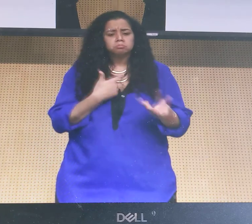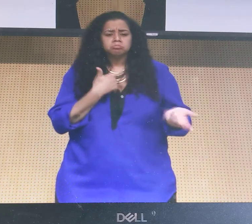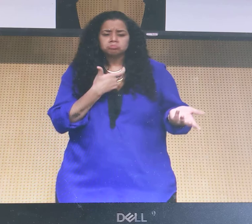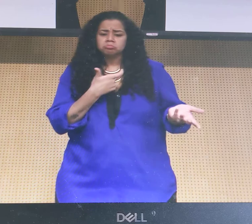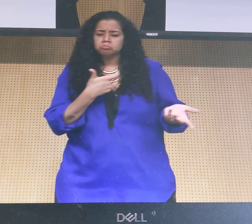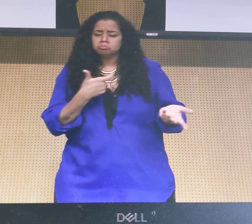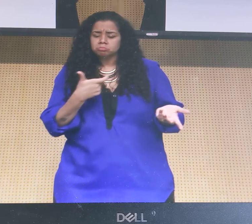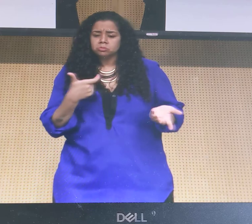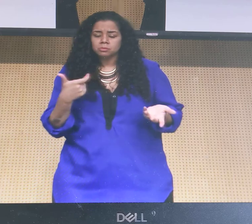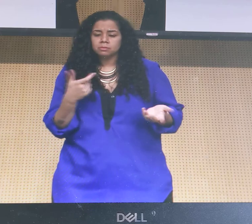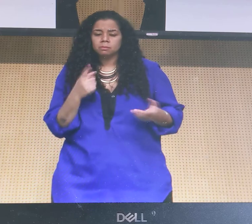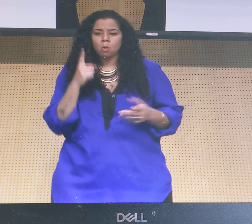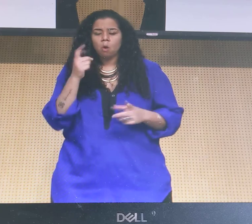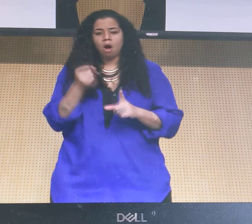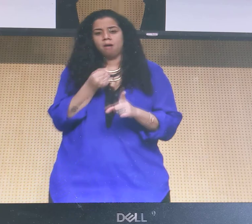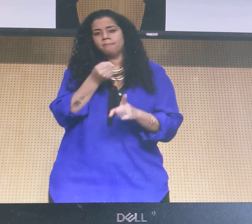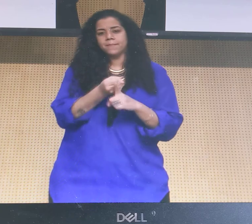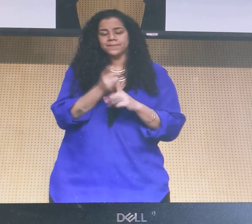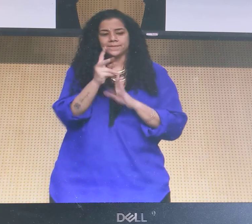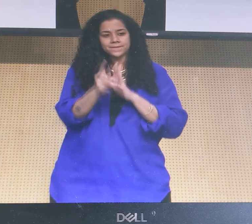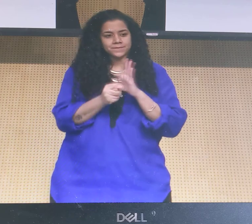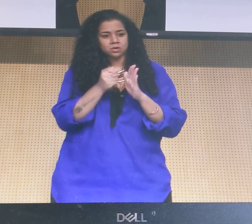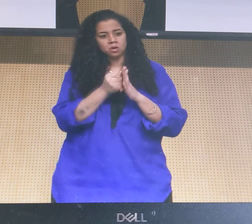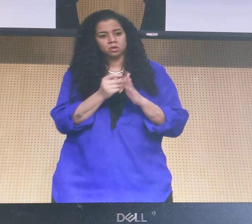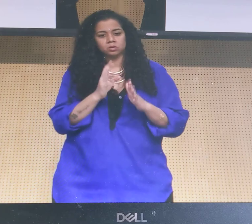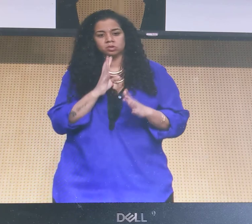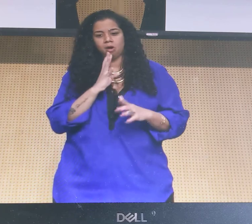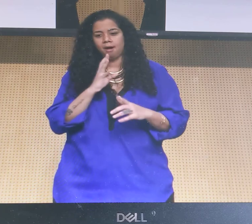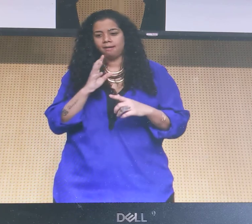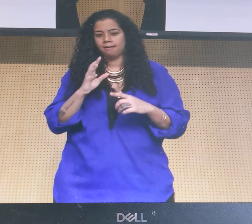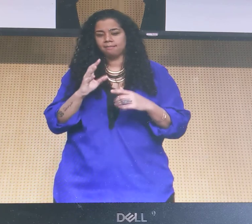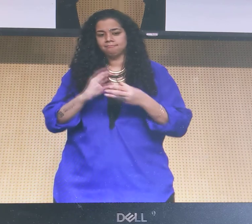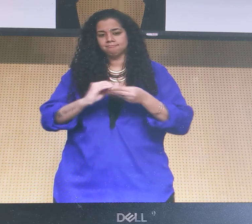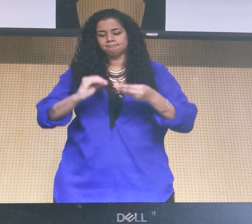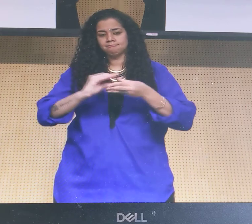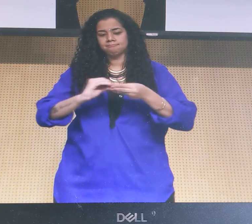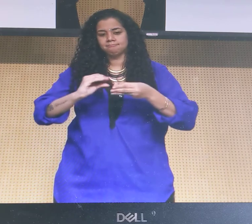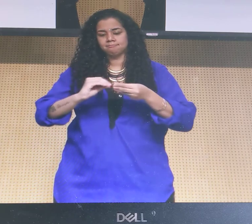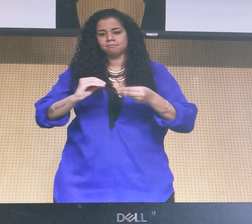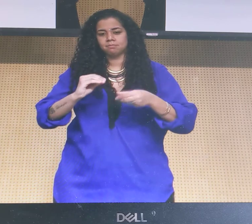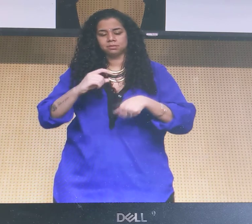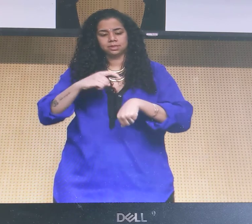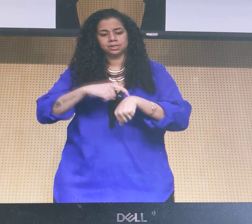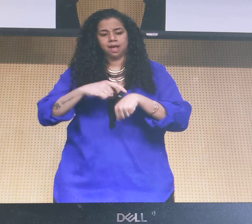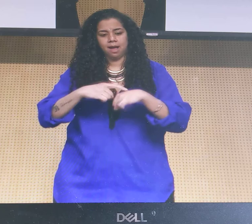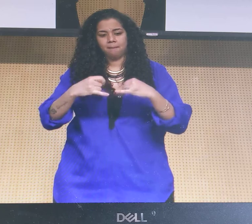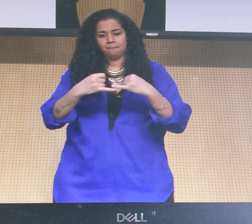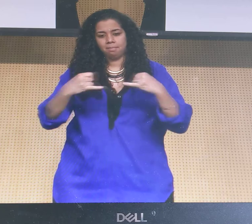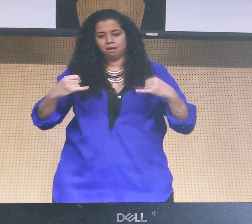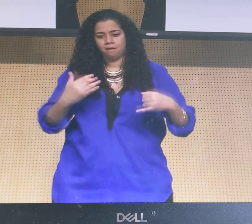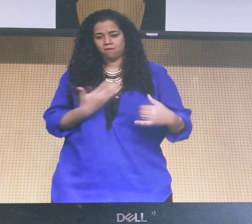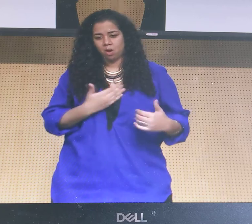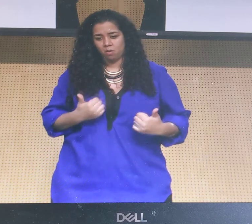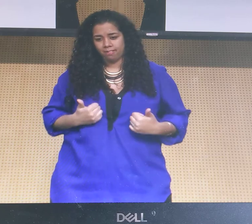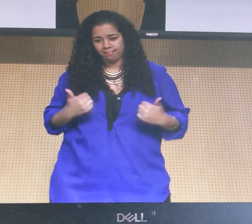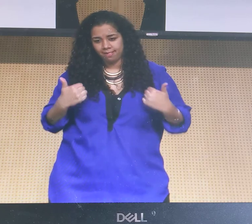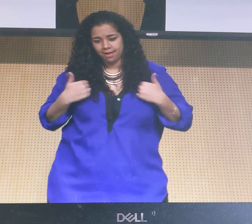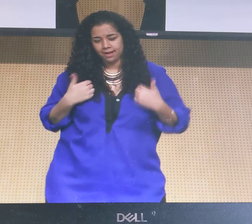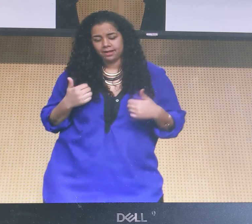I like watching people tell their stories. And one that impacted me a lot was the story